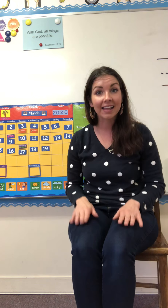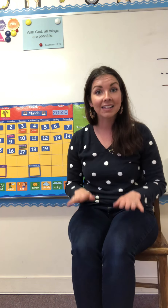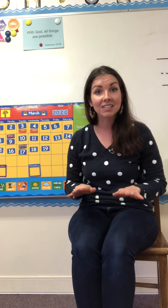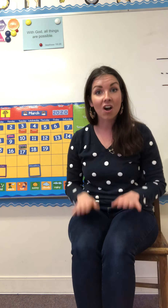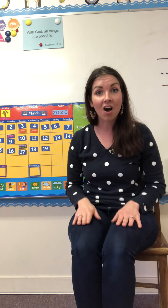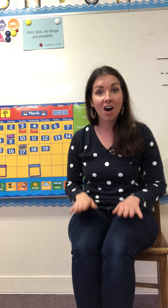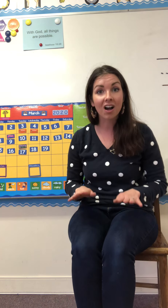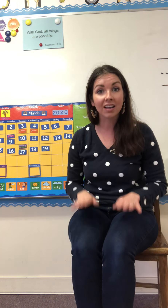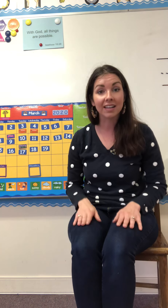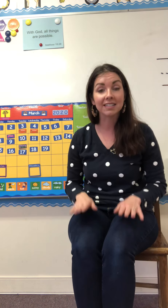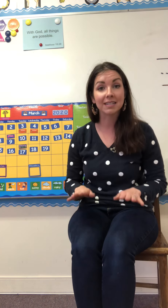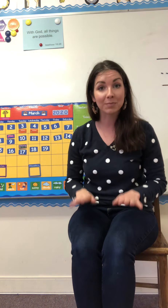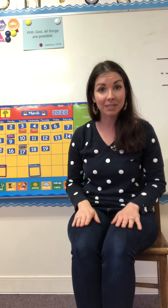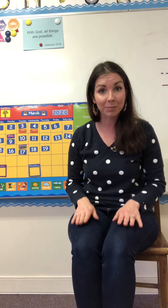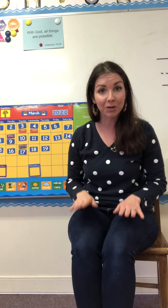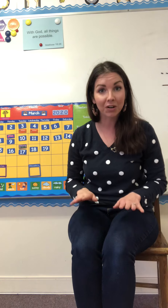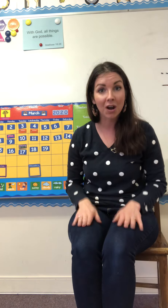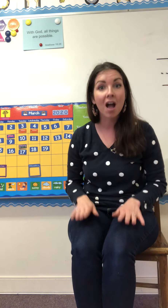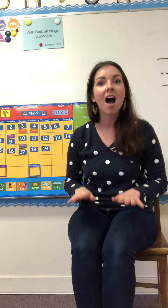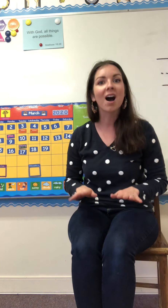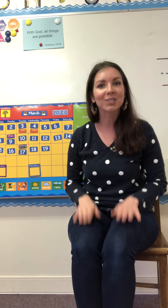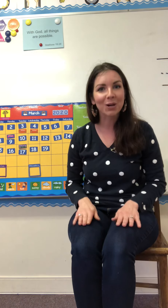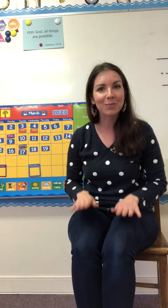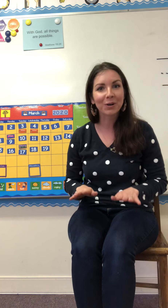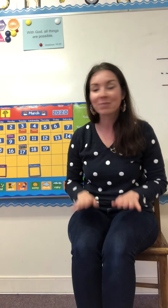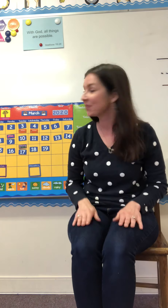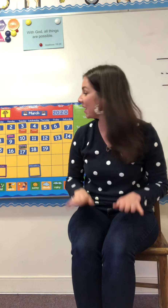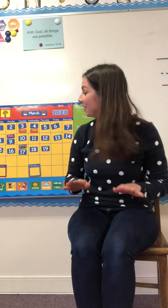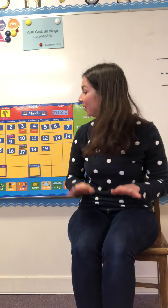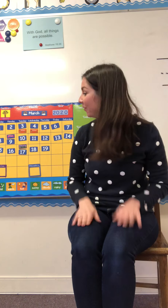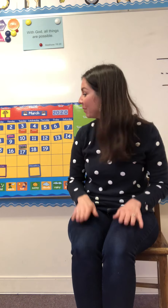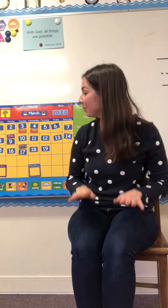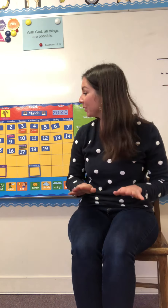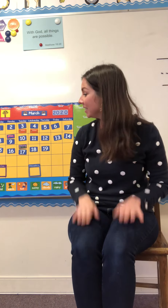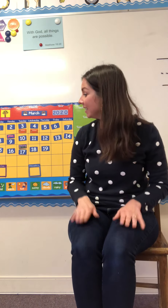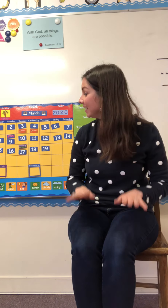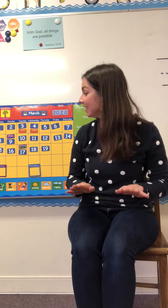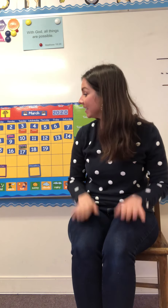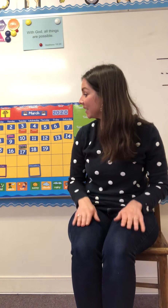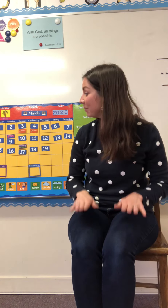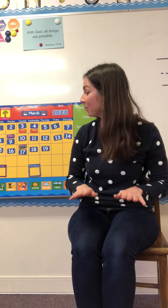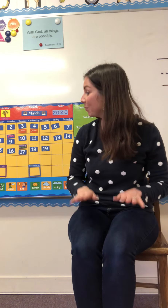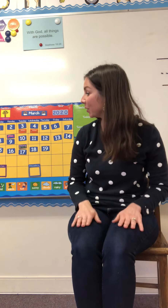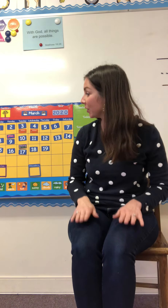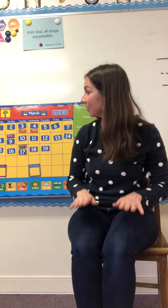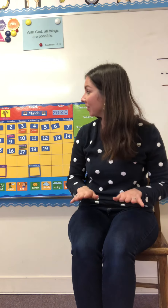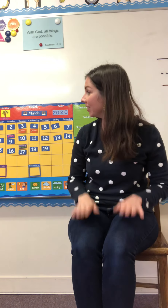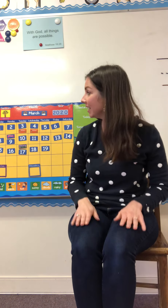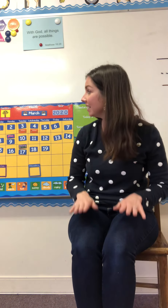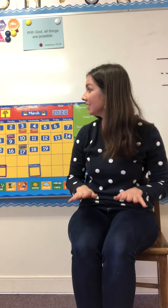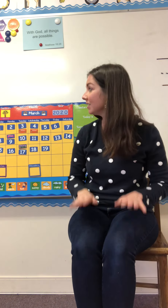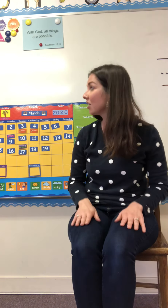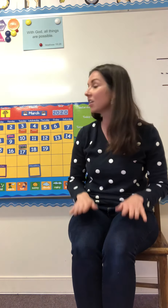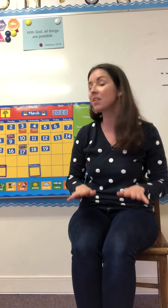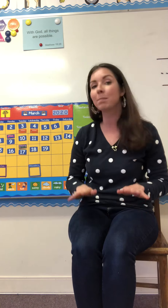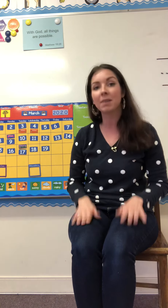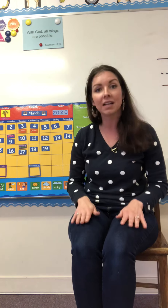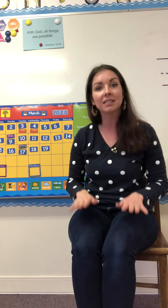and August, September, October, November, December. These are the months